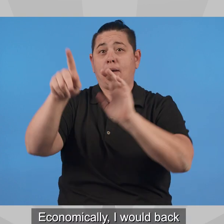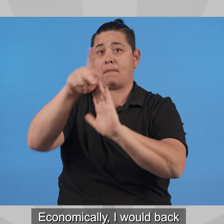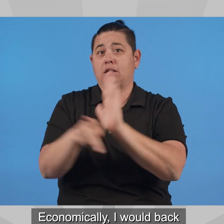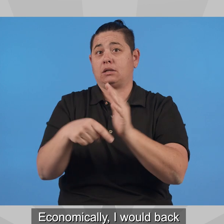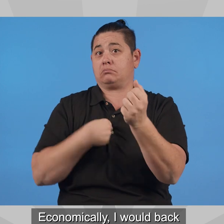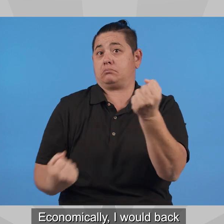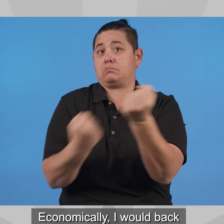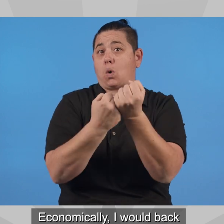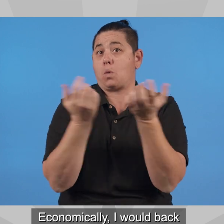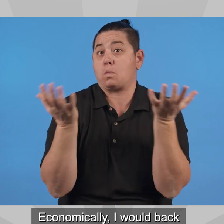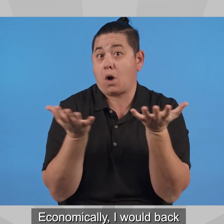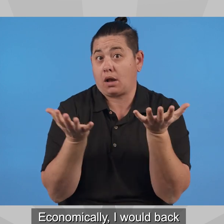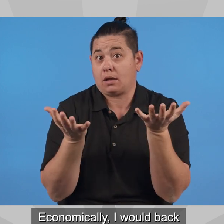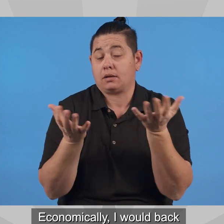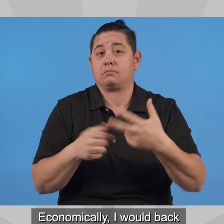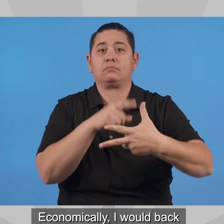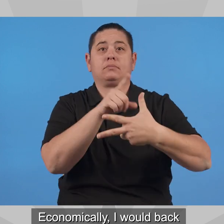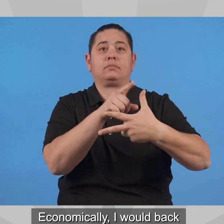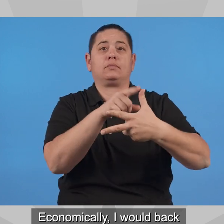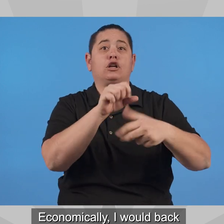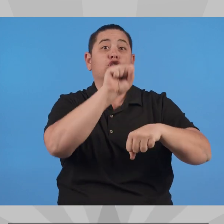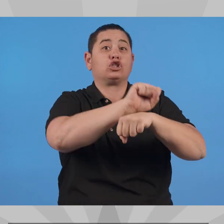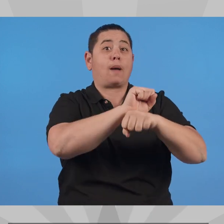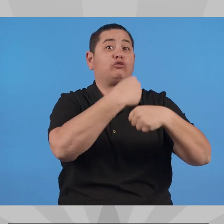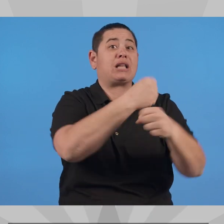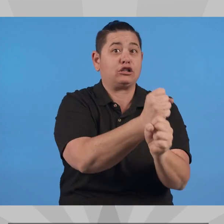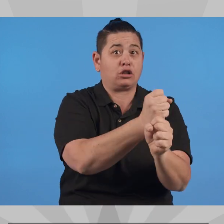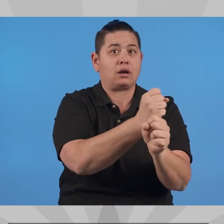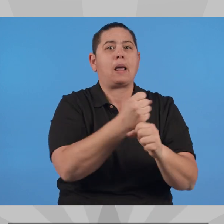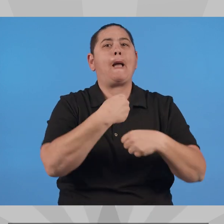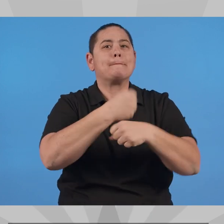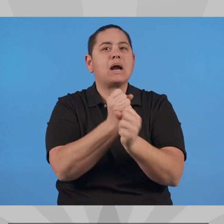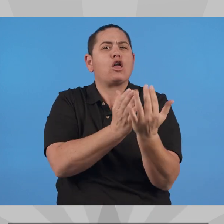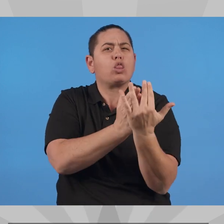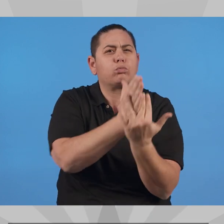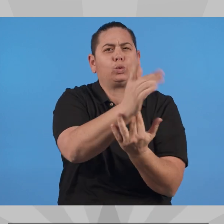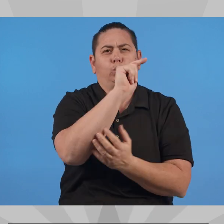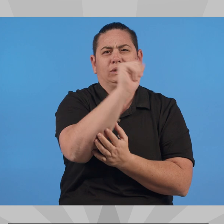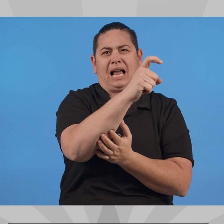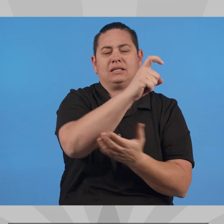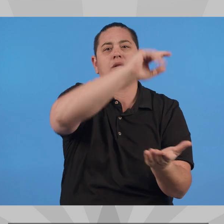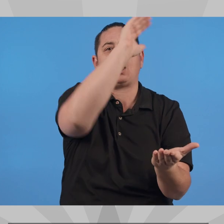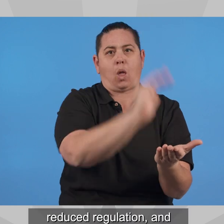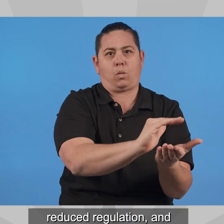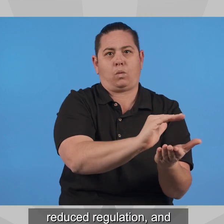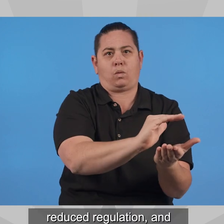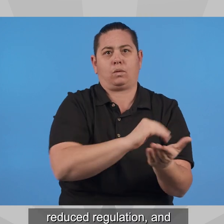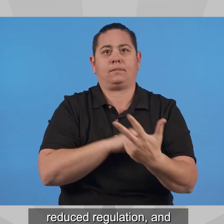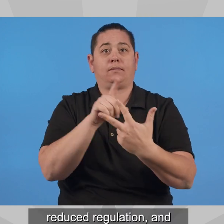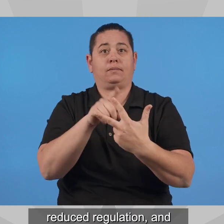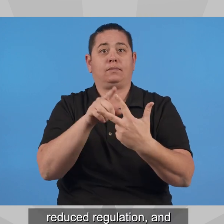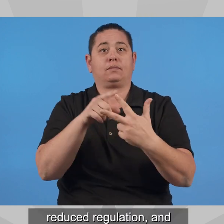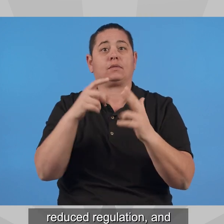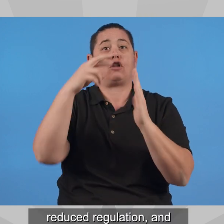Economically, I would back policies that promote growth and job creation through lower taxes, reduced